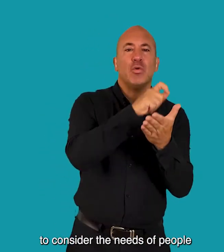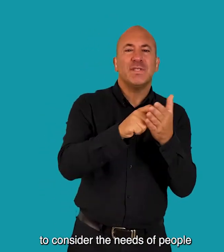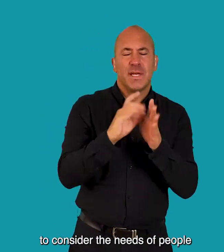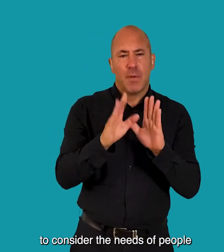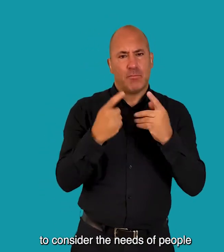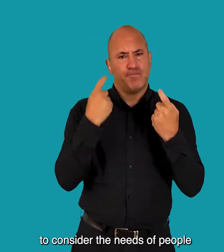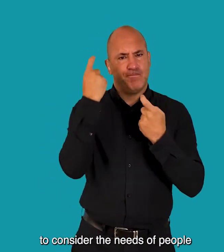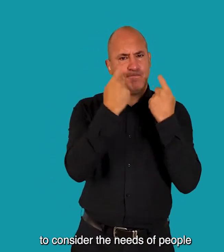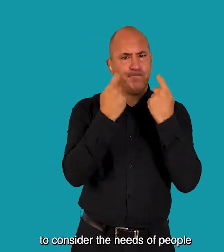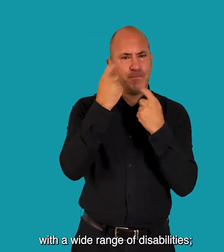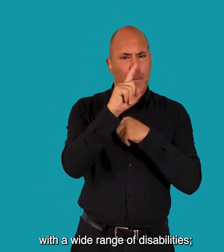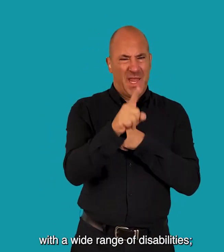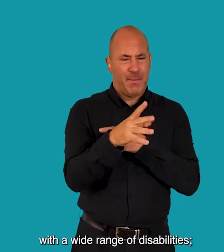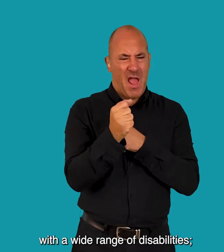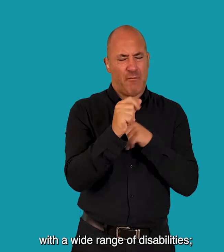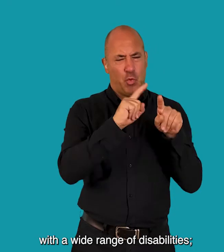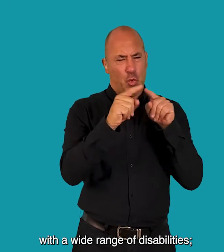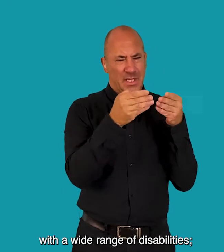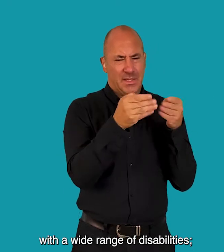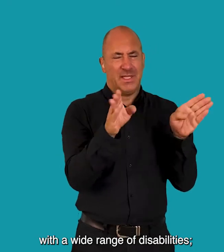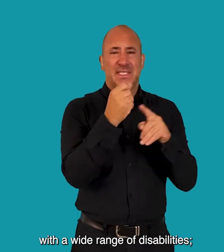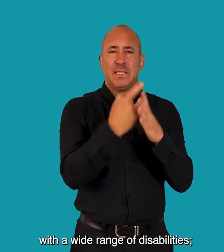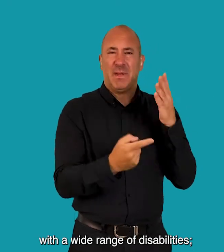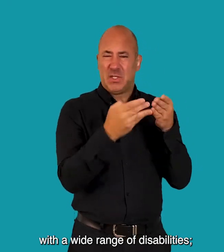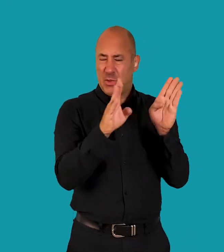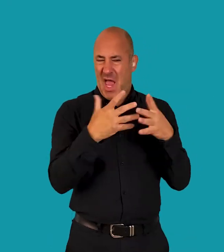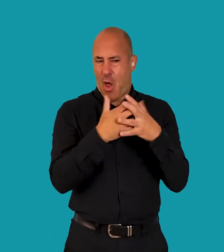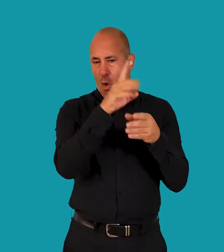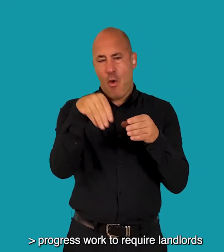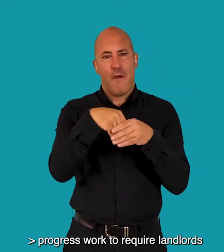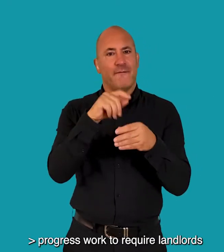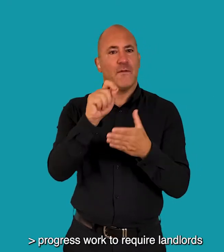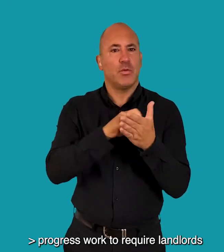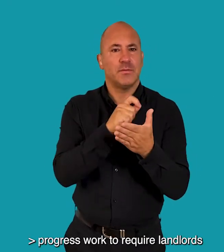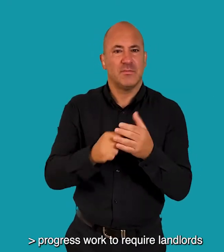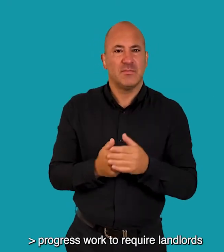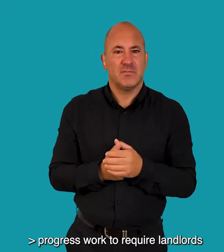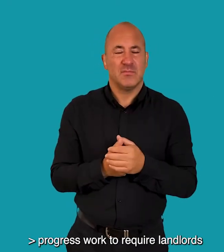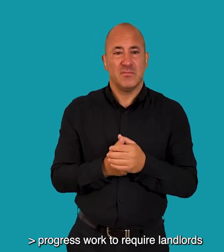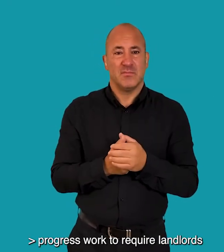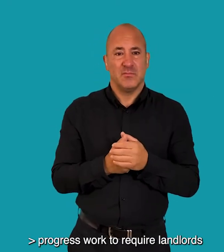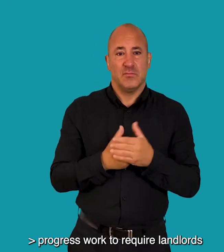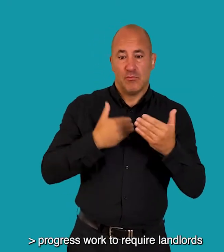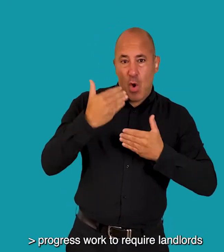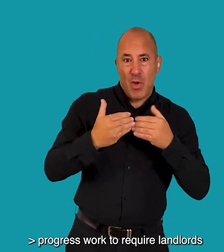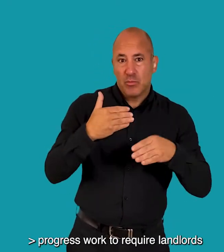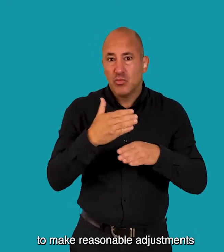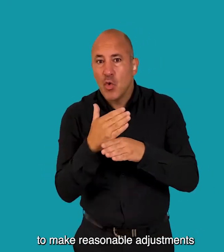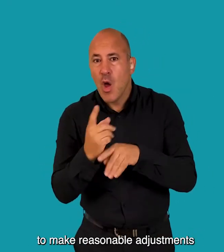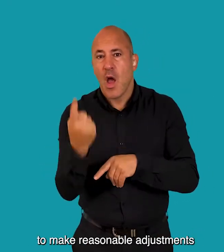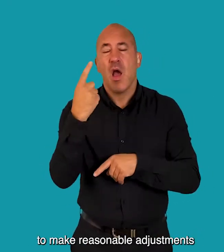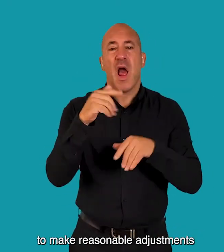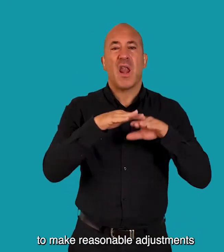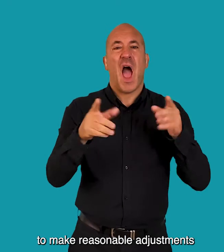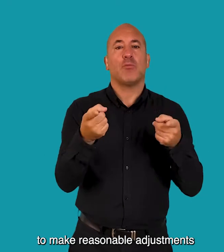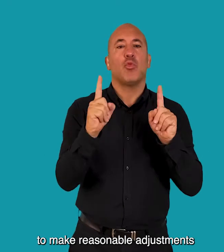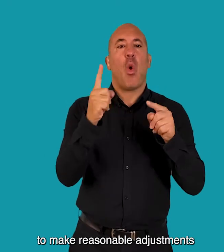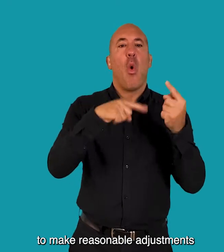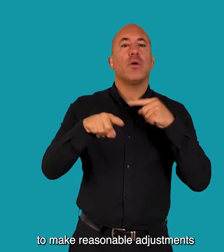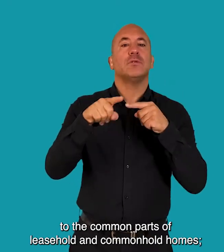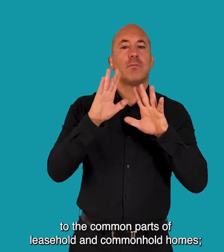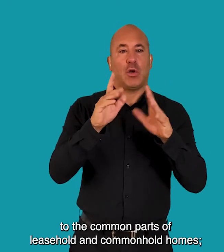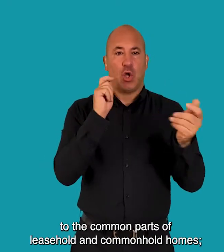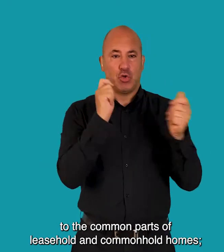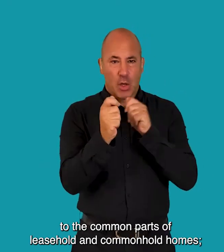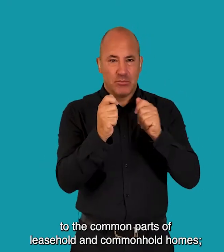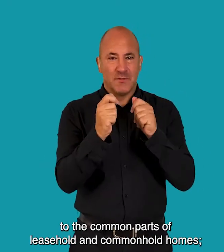consider the needs of people with a wide range of disabilities Progress work to require landlords to make reasonable adjustments